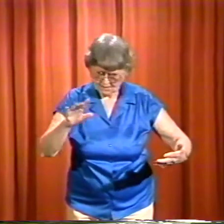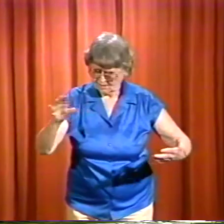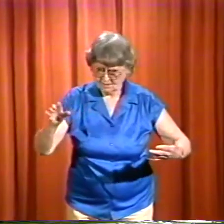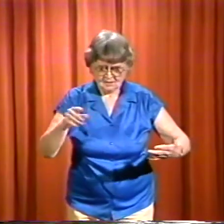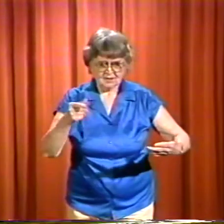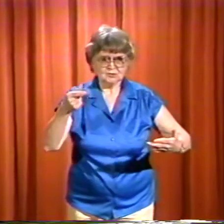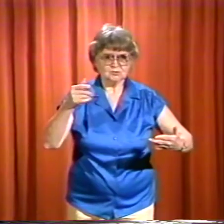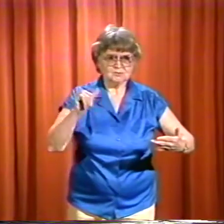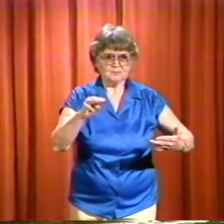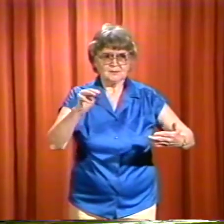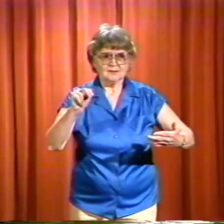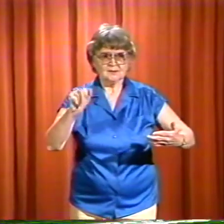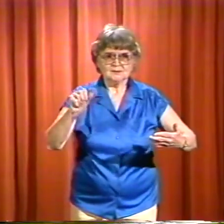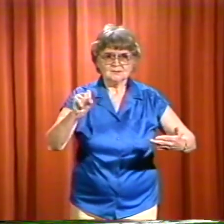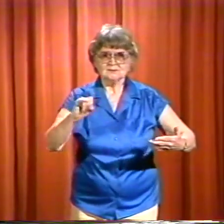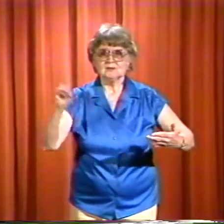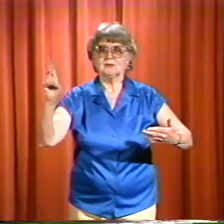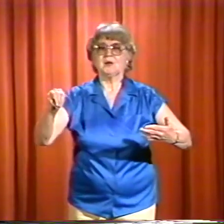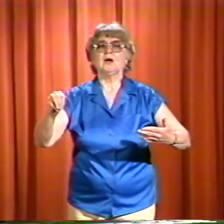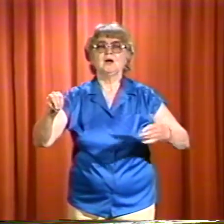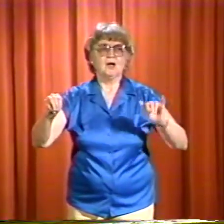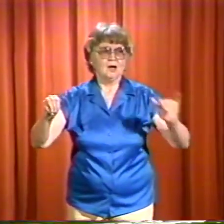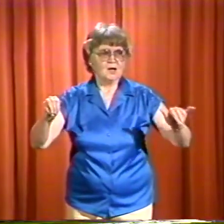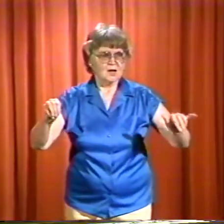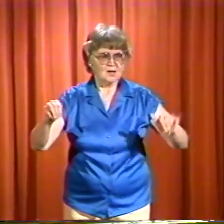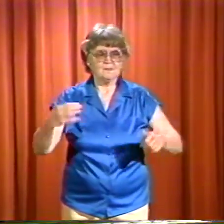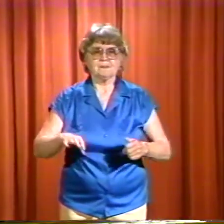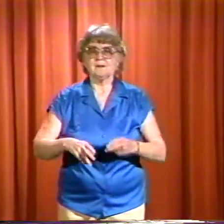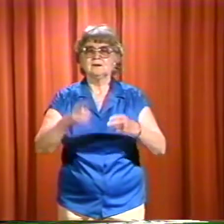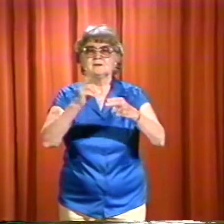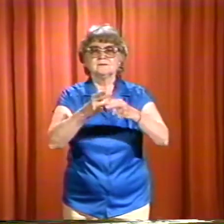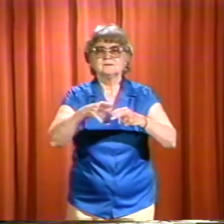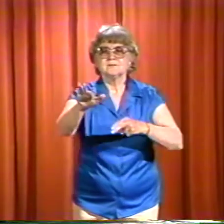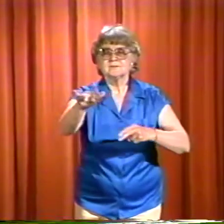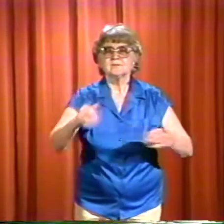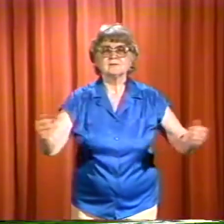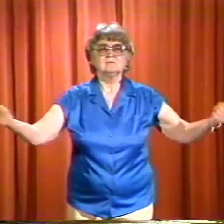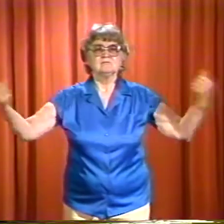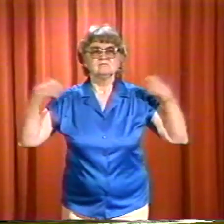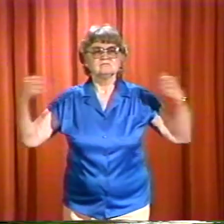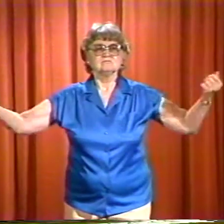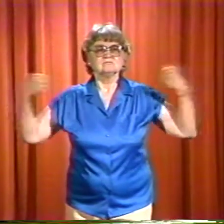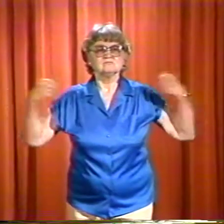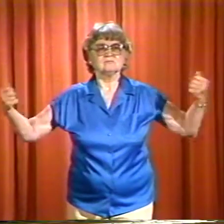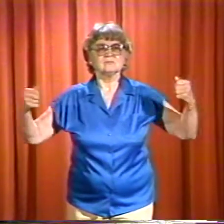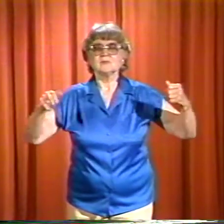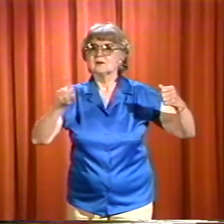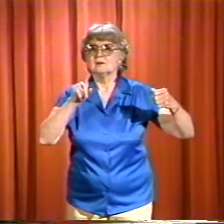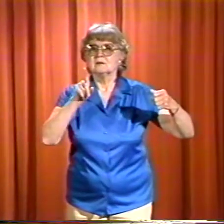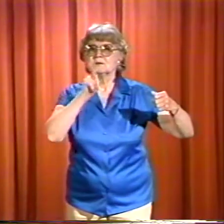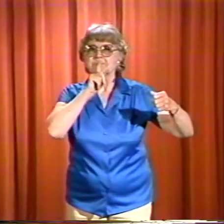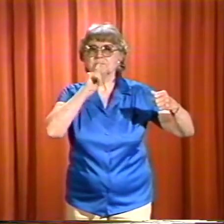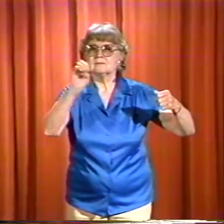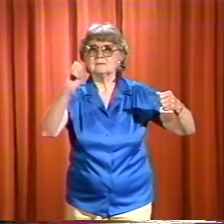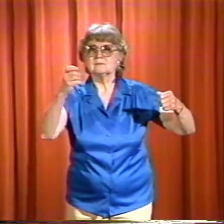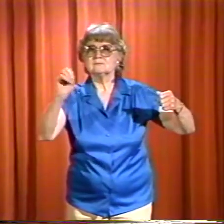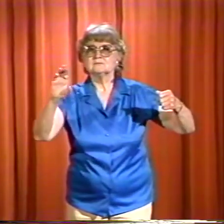gymnasium. Then he said to spell the following word, the hint being that it means exercise